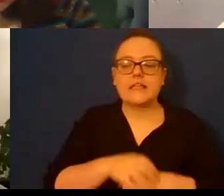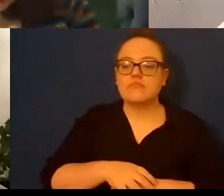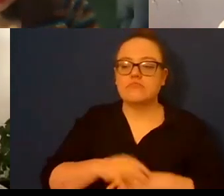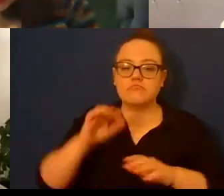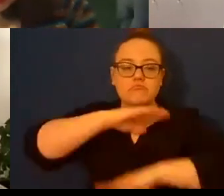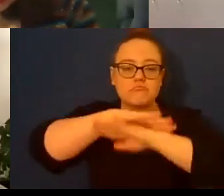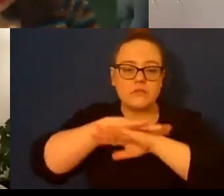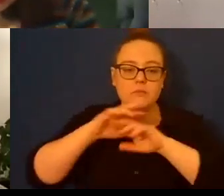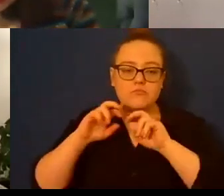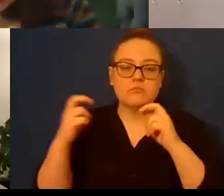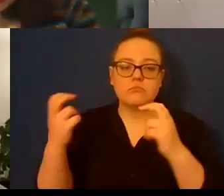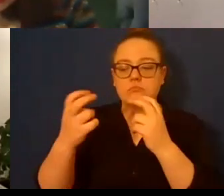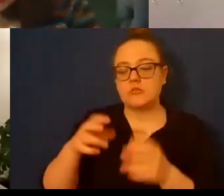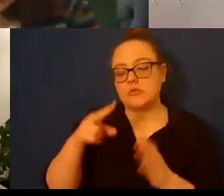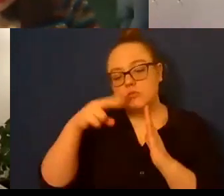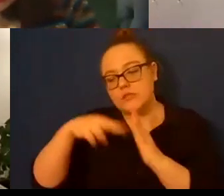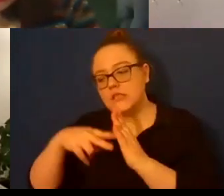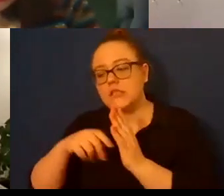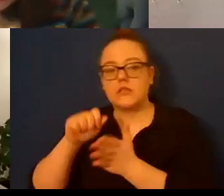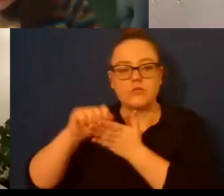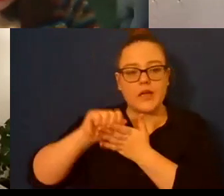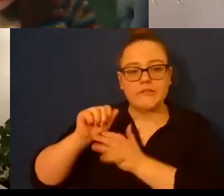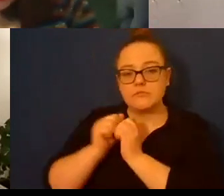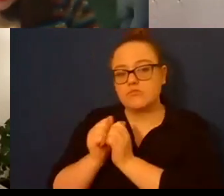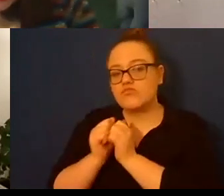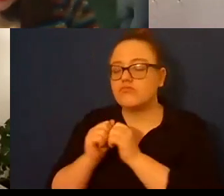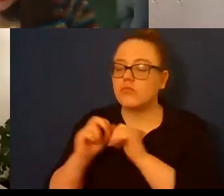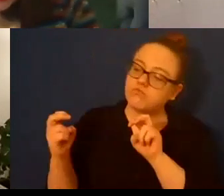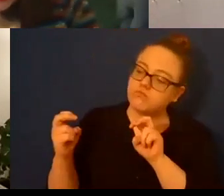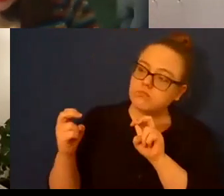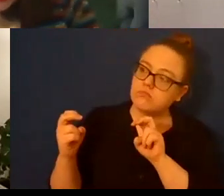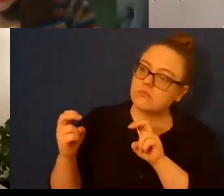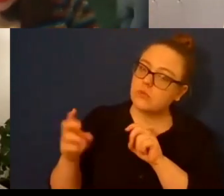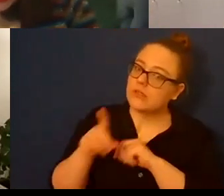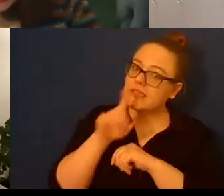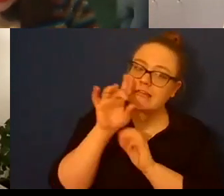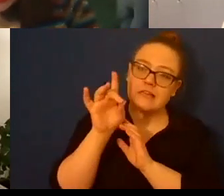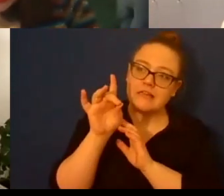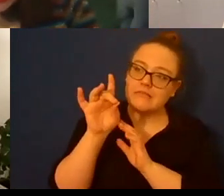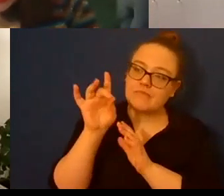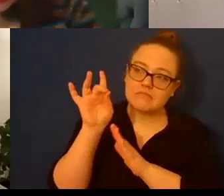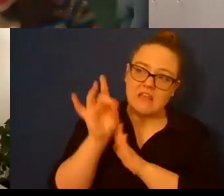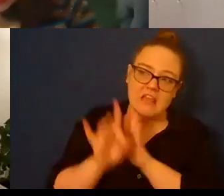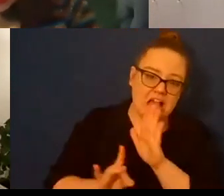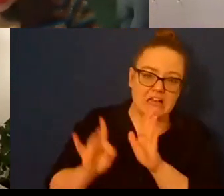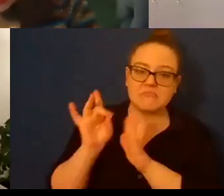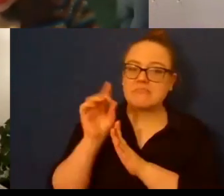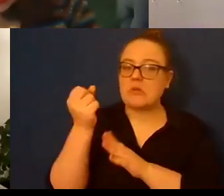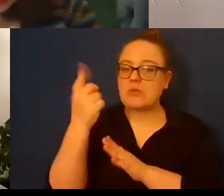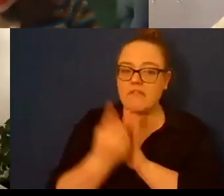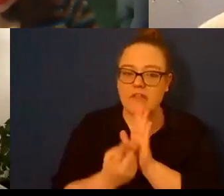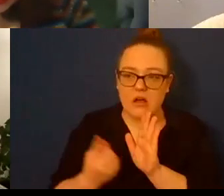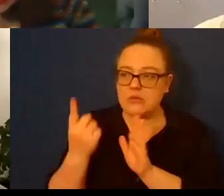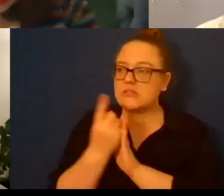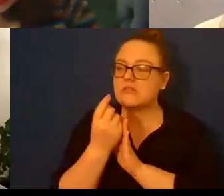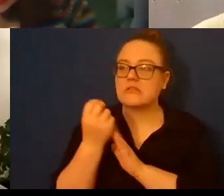read and write with each other for like um I mean eight or 12 or more hours a day um every day and we